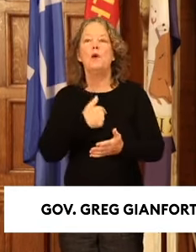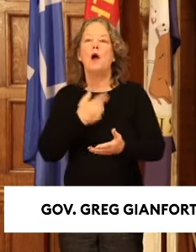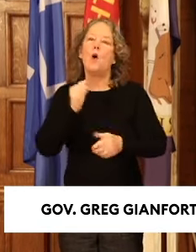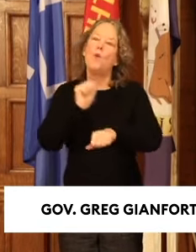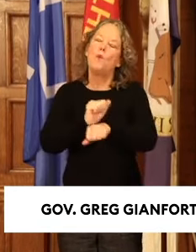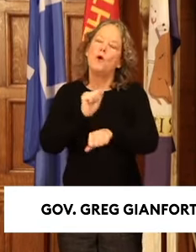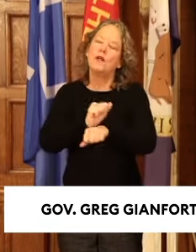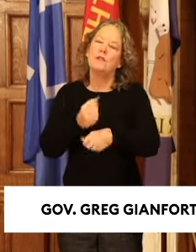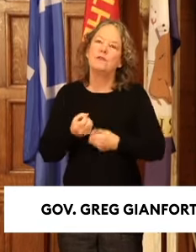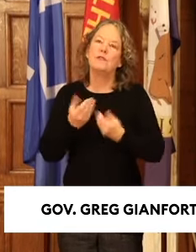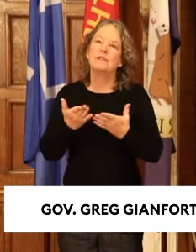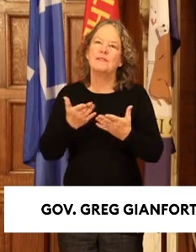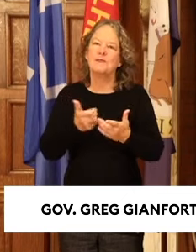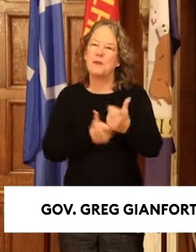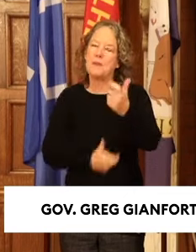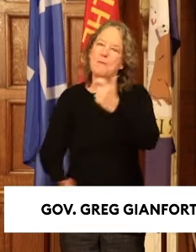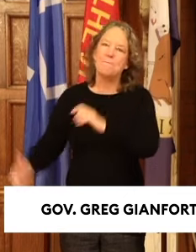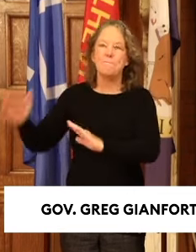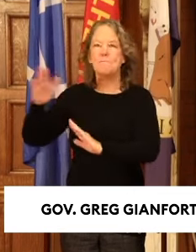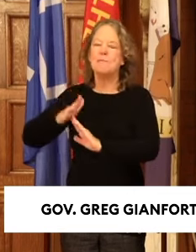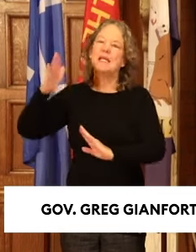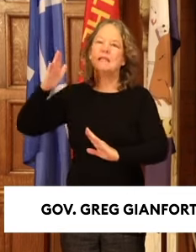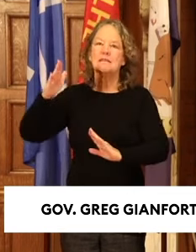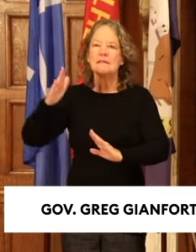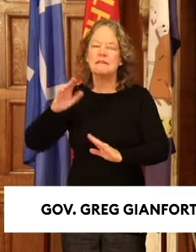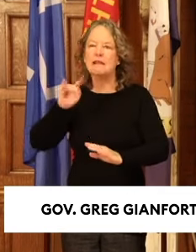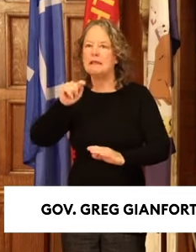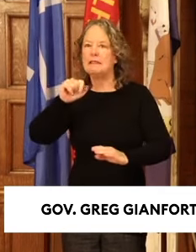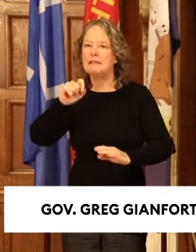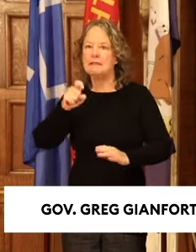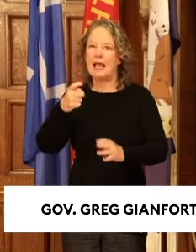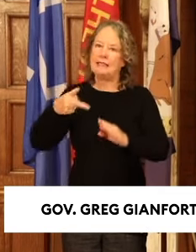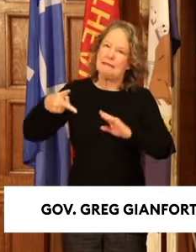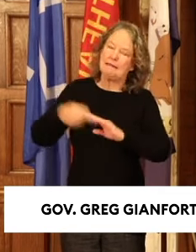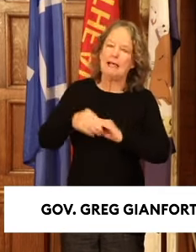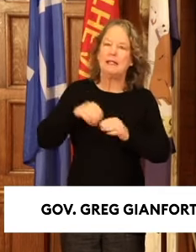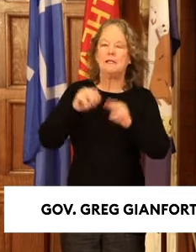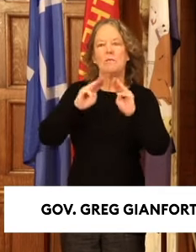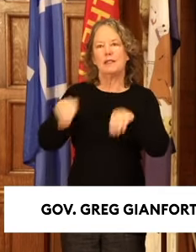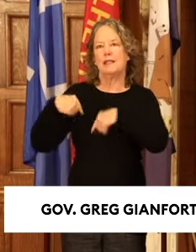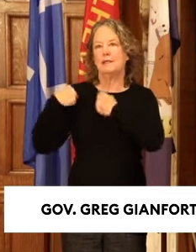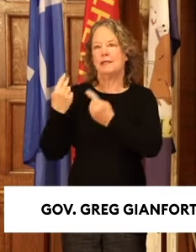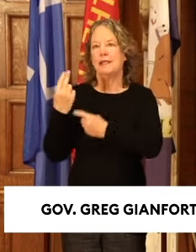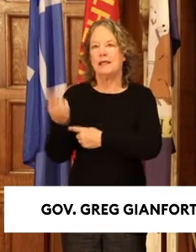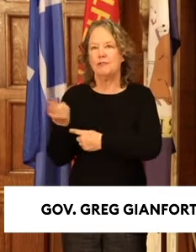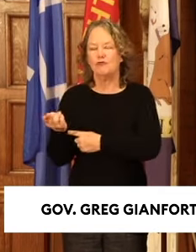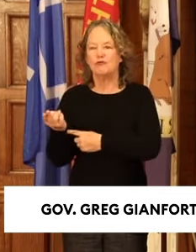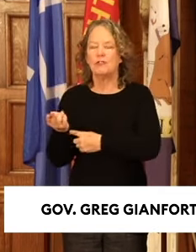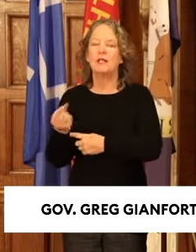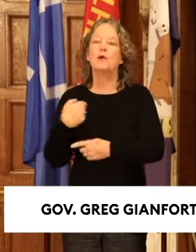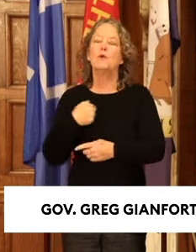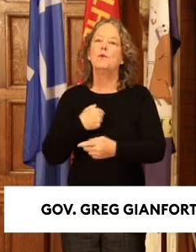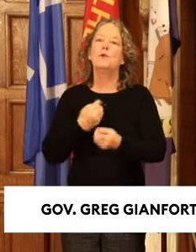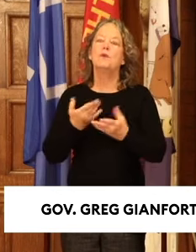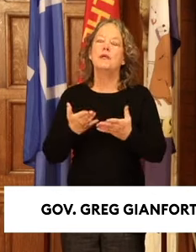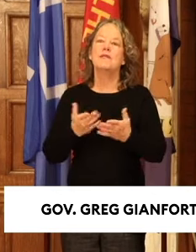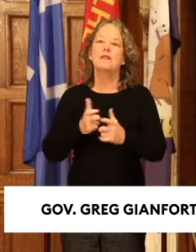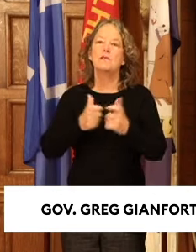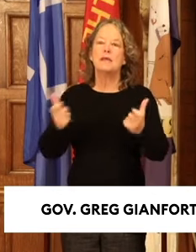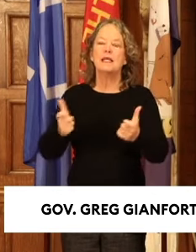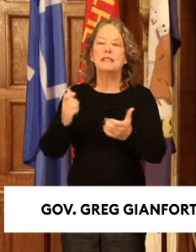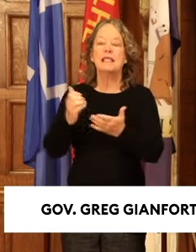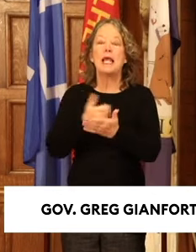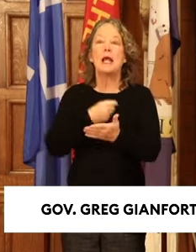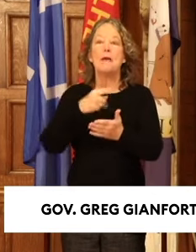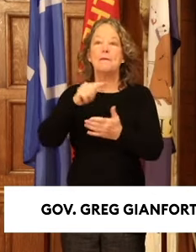the largest tax cut in Montana's history. Our plan delivers Montana's largest income tax cut ever,